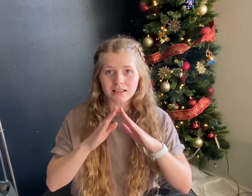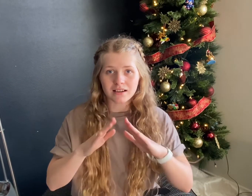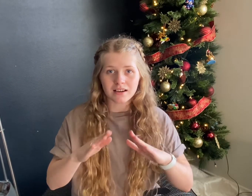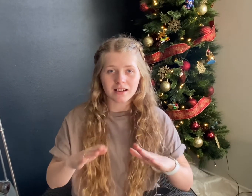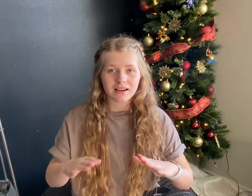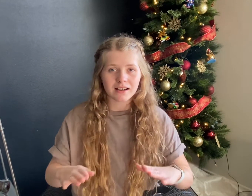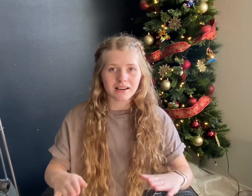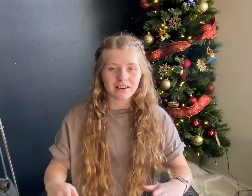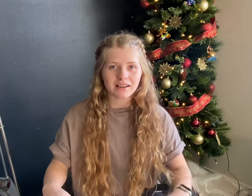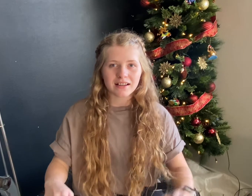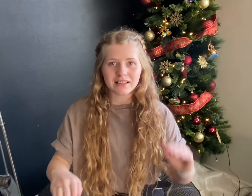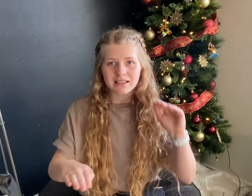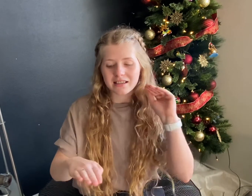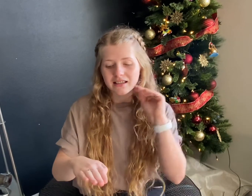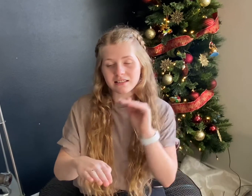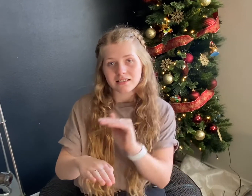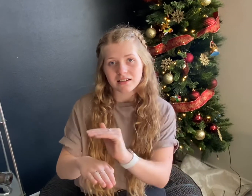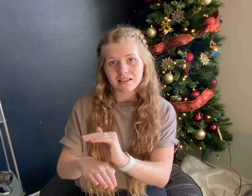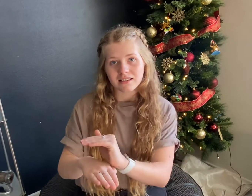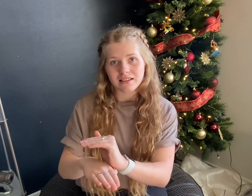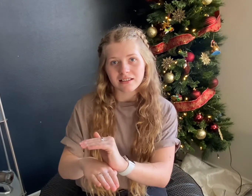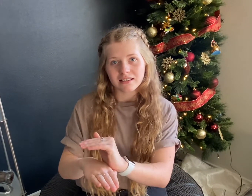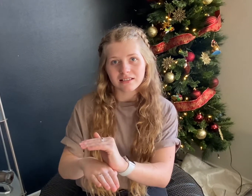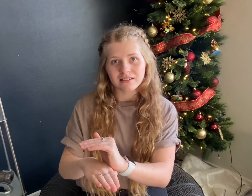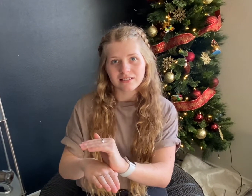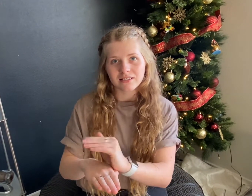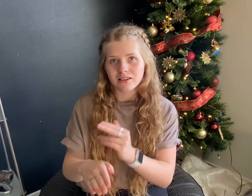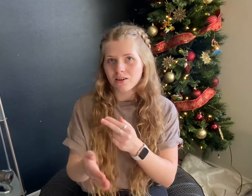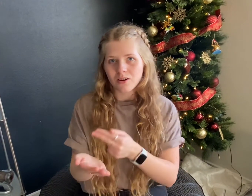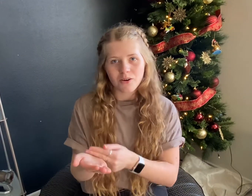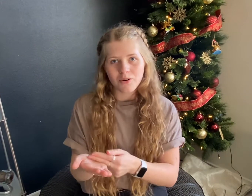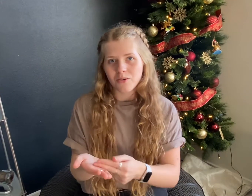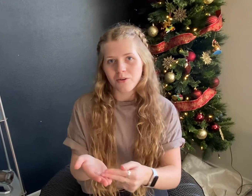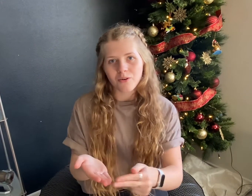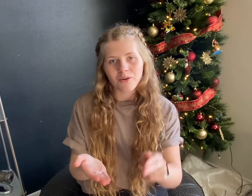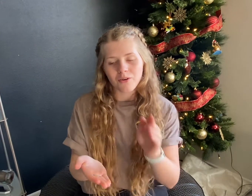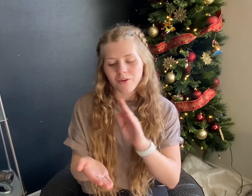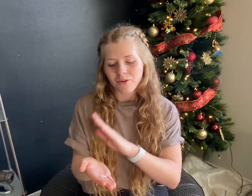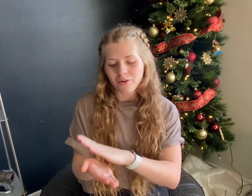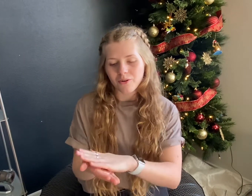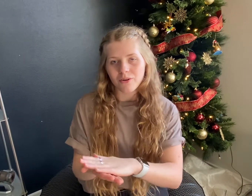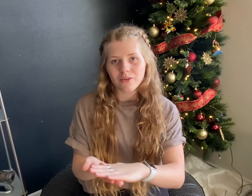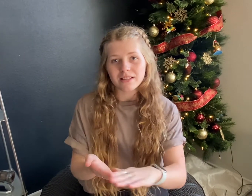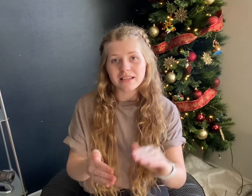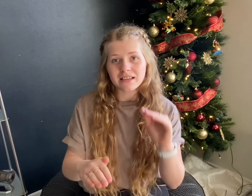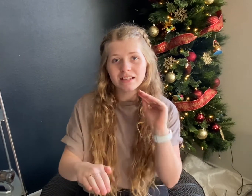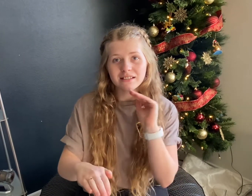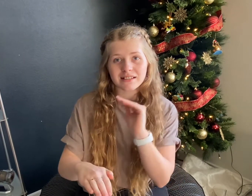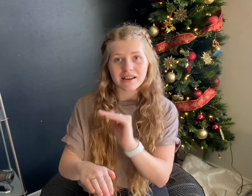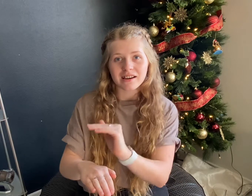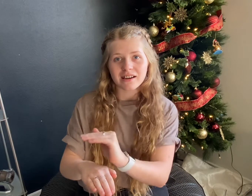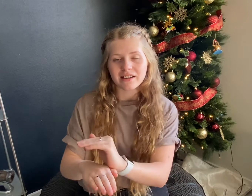Silent night, holy night,